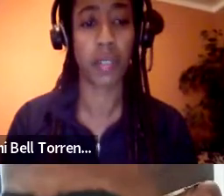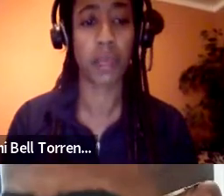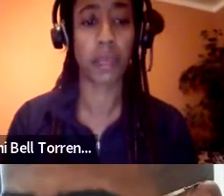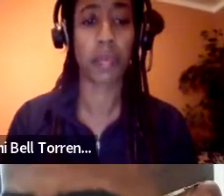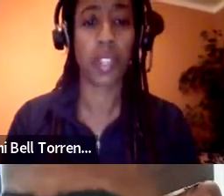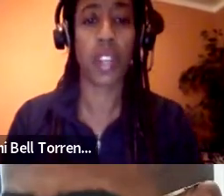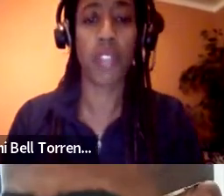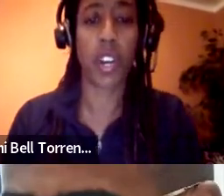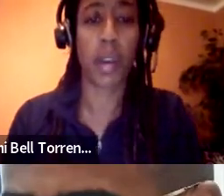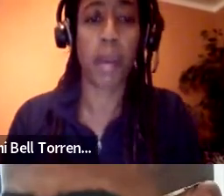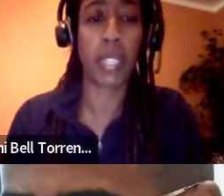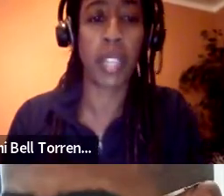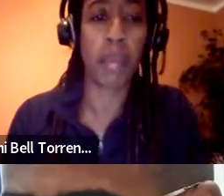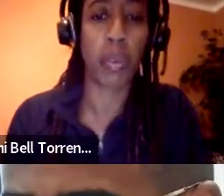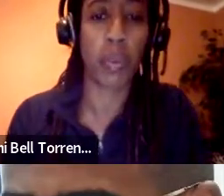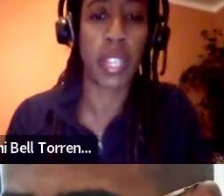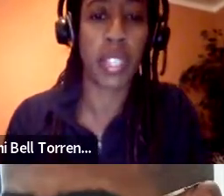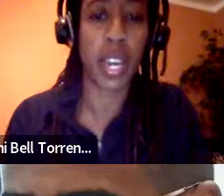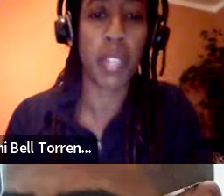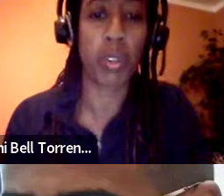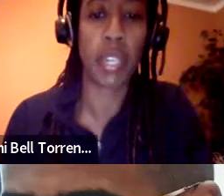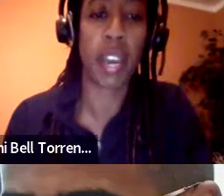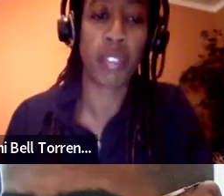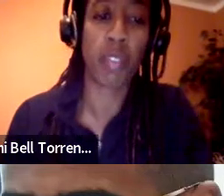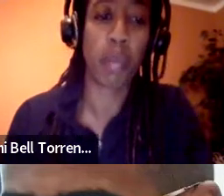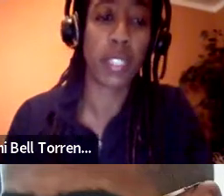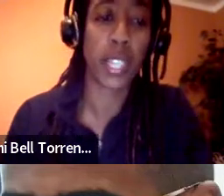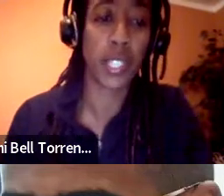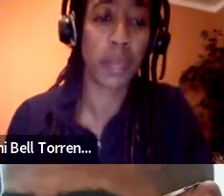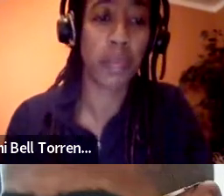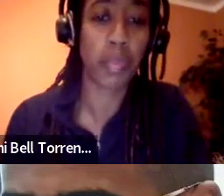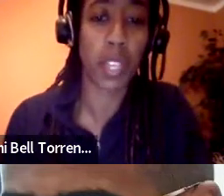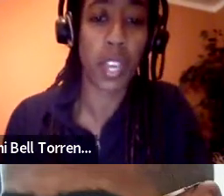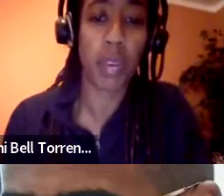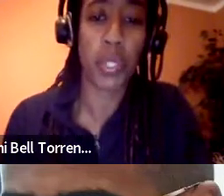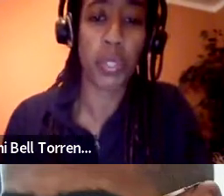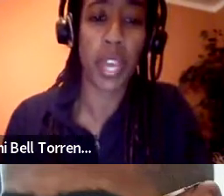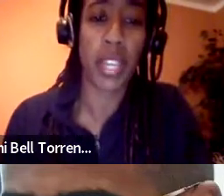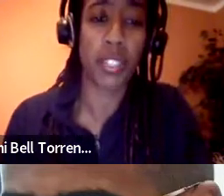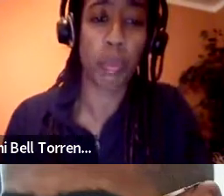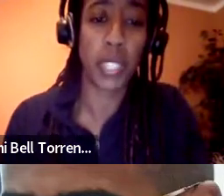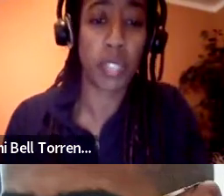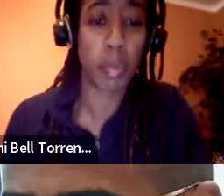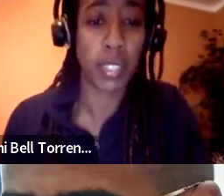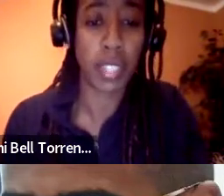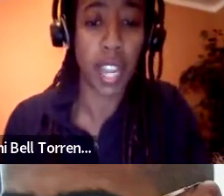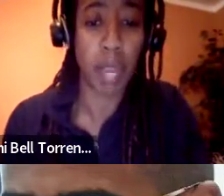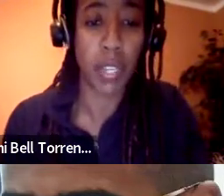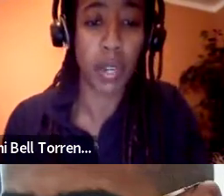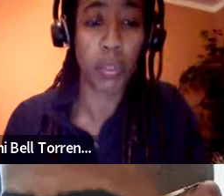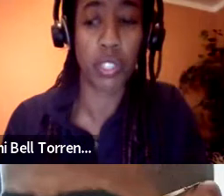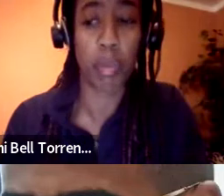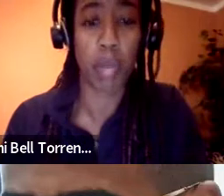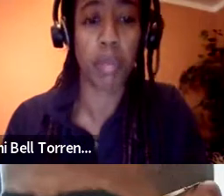for public comment on that time. And that will be after our presentation. And we do ask that you please respect that